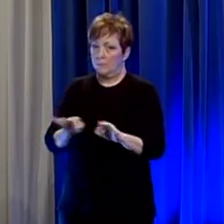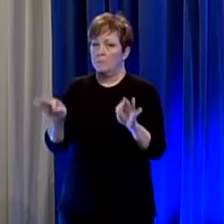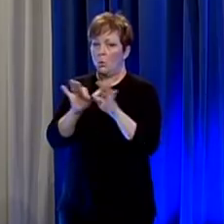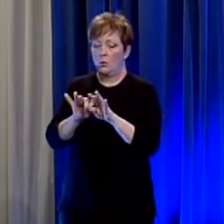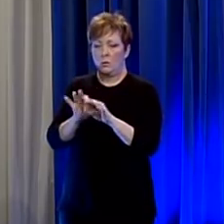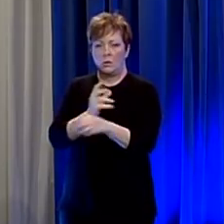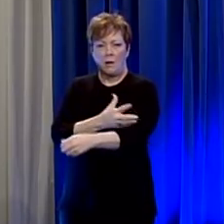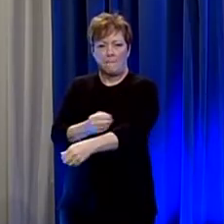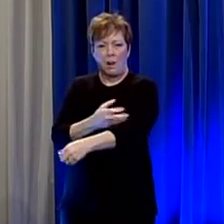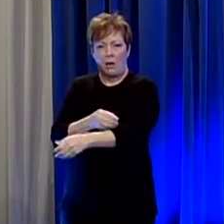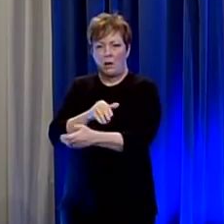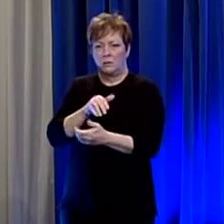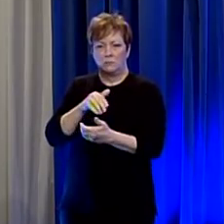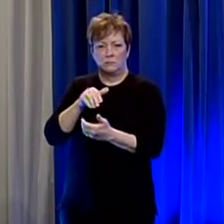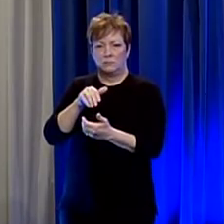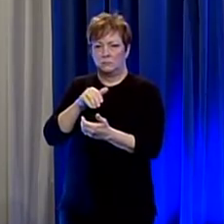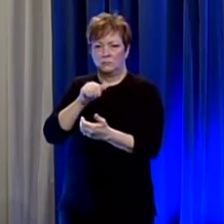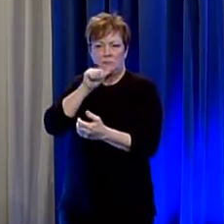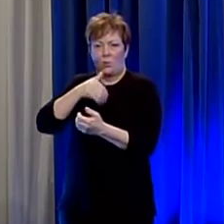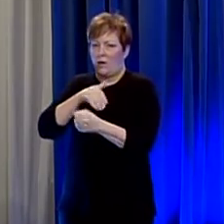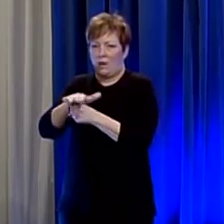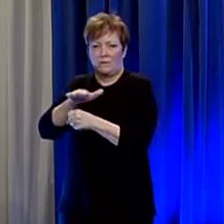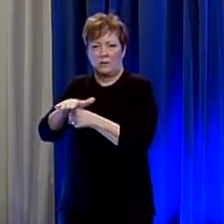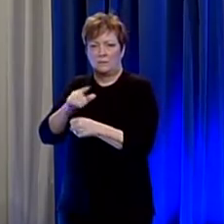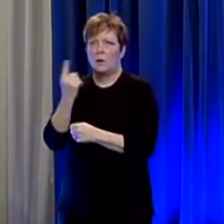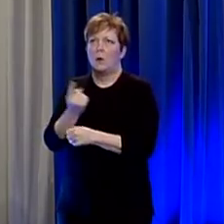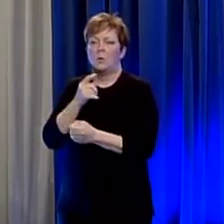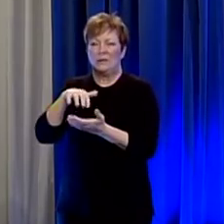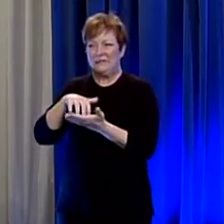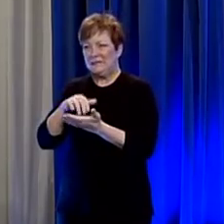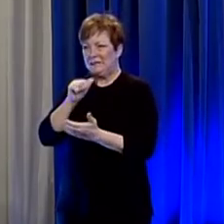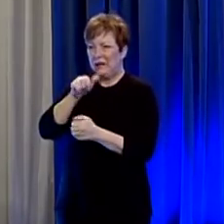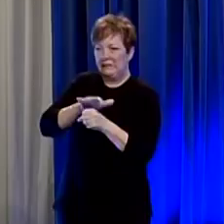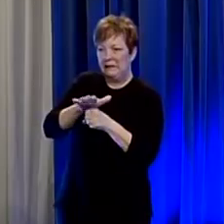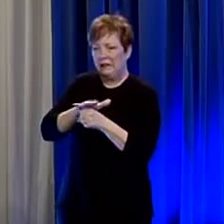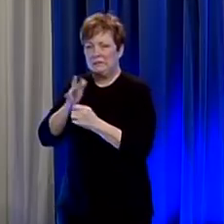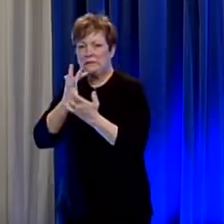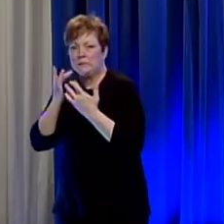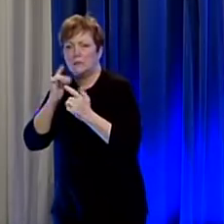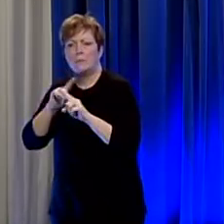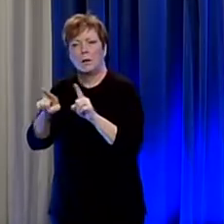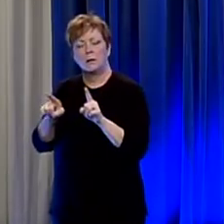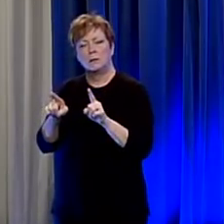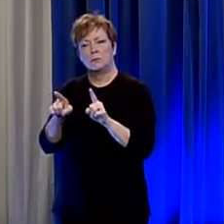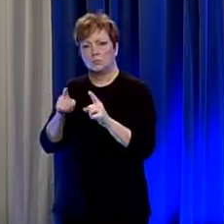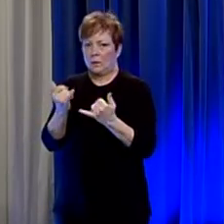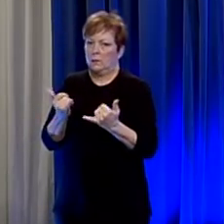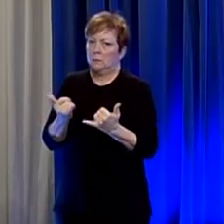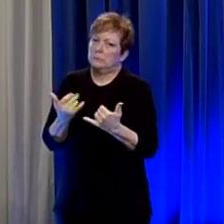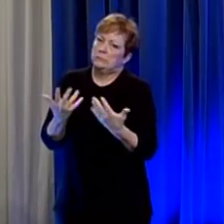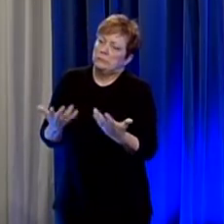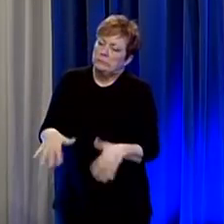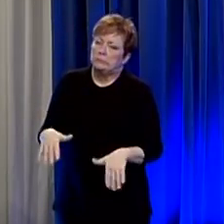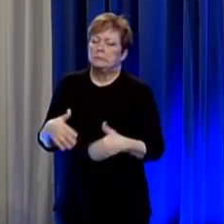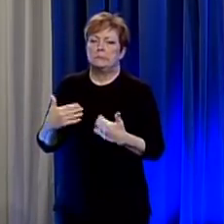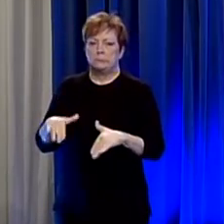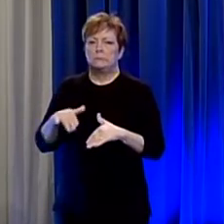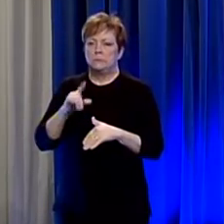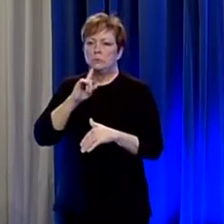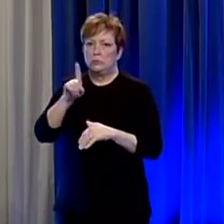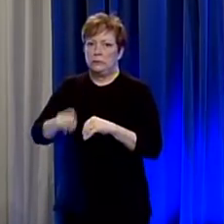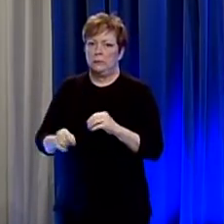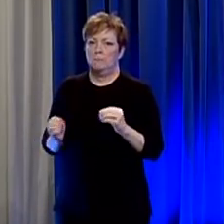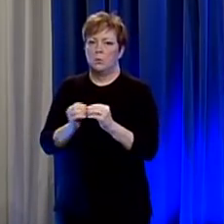our blood supply at any given time is a fairly fragile because it relies on volunteers there's no substitute for blood